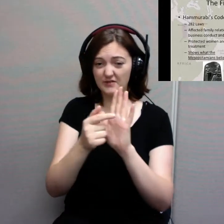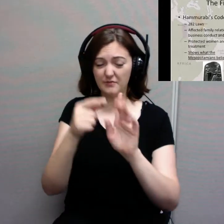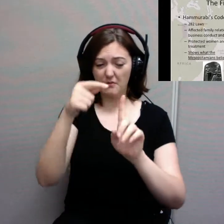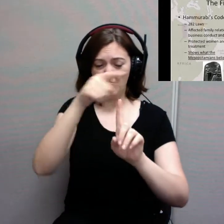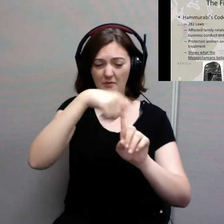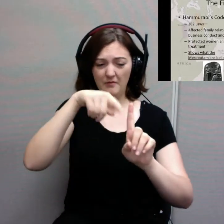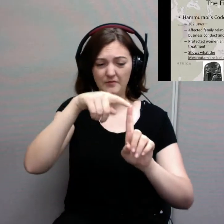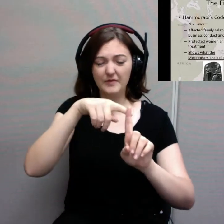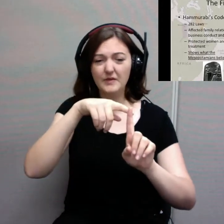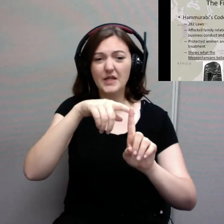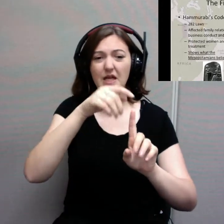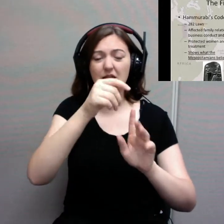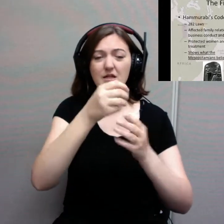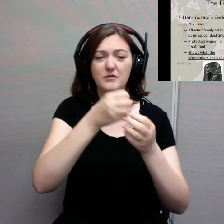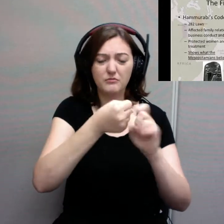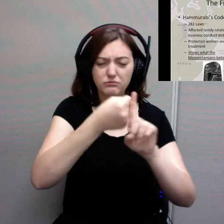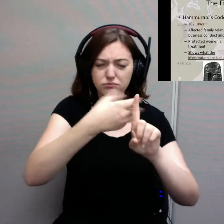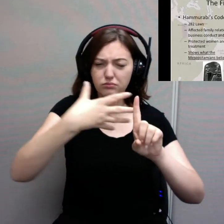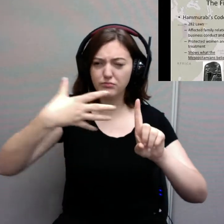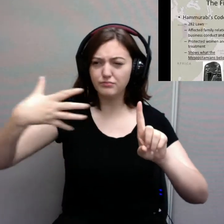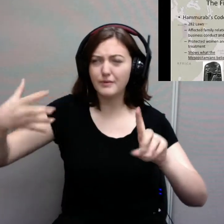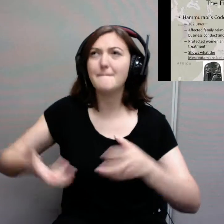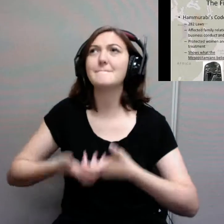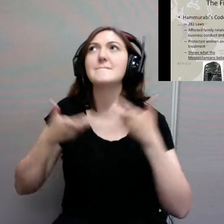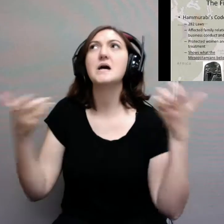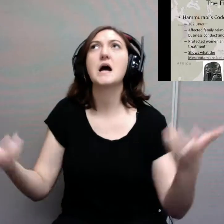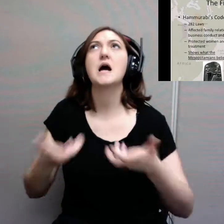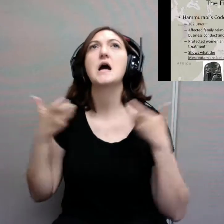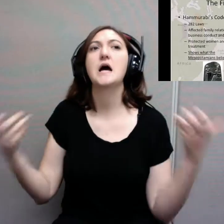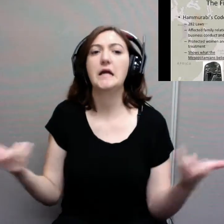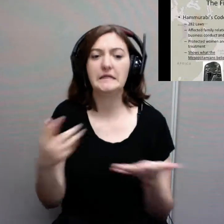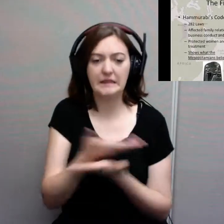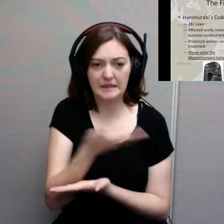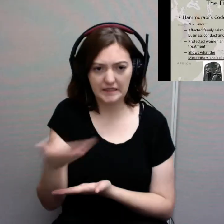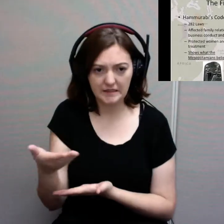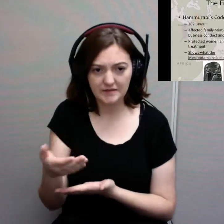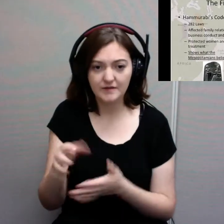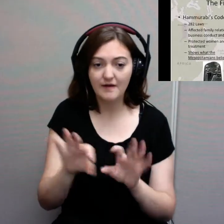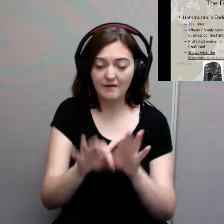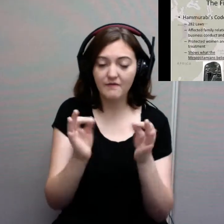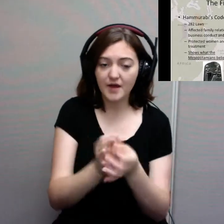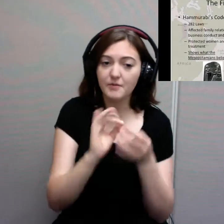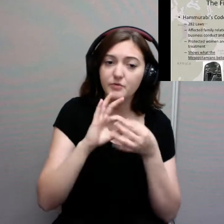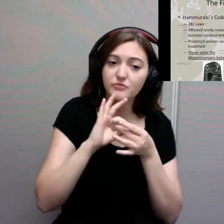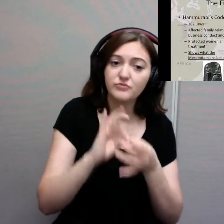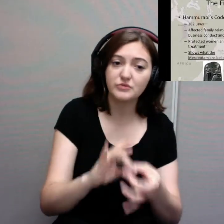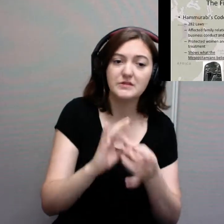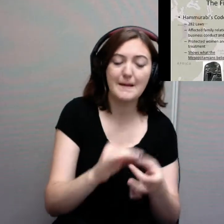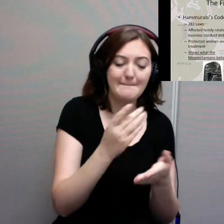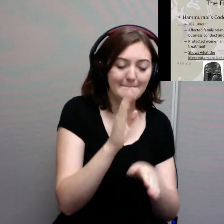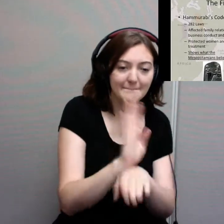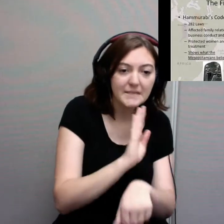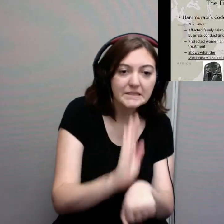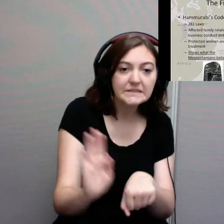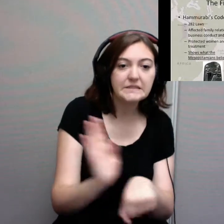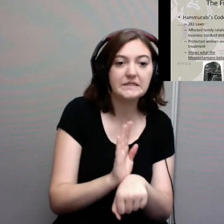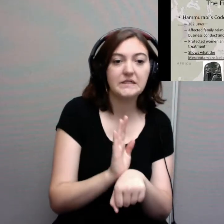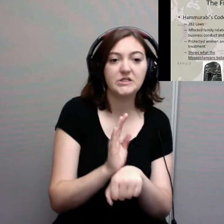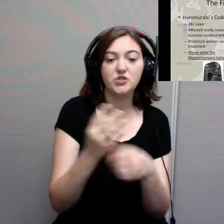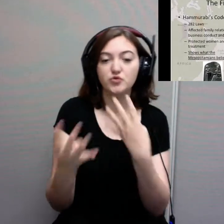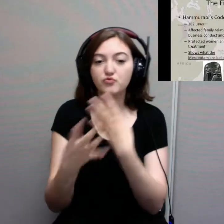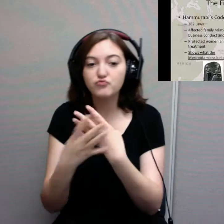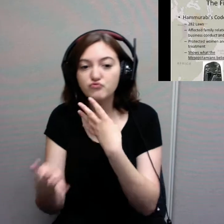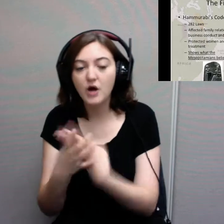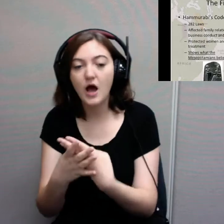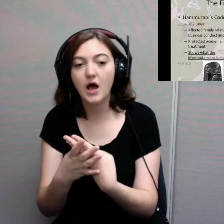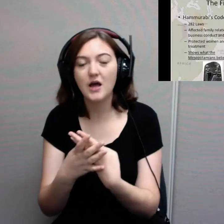This affects family relations, how you conduct business, criminal activities. And the interesting thing is that these laws